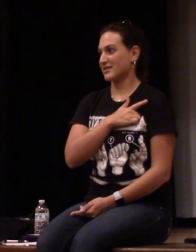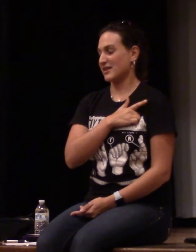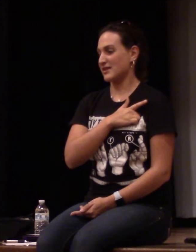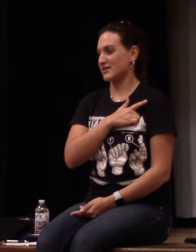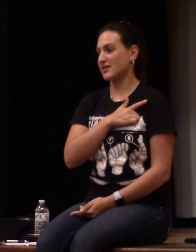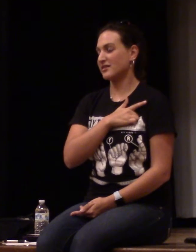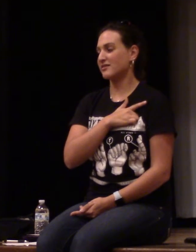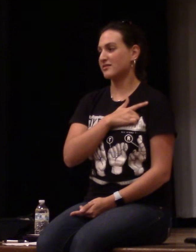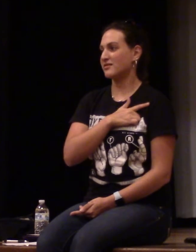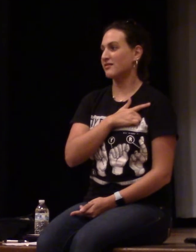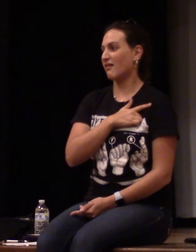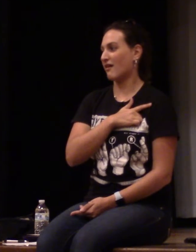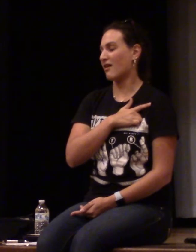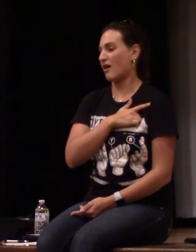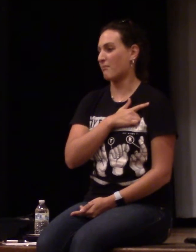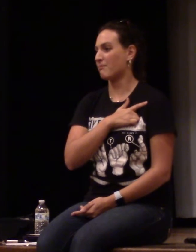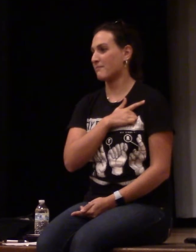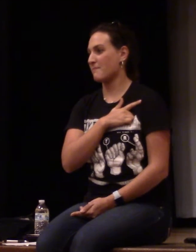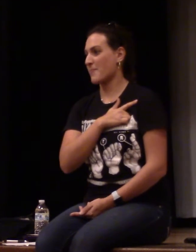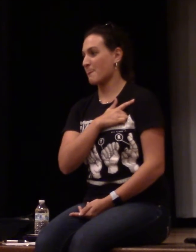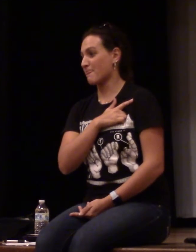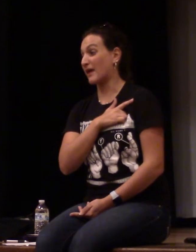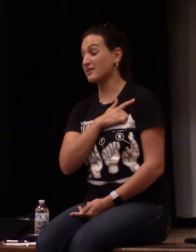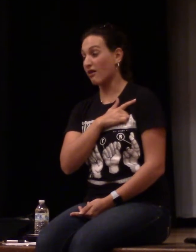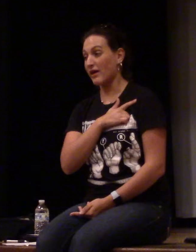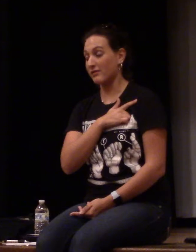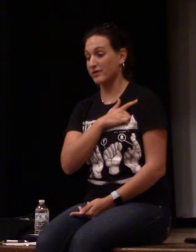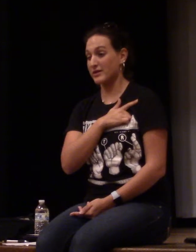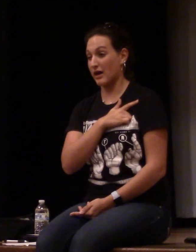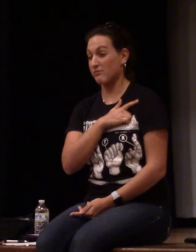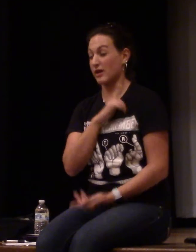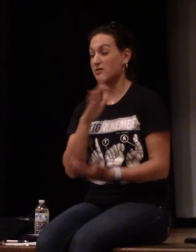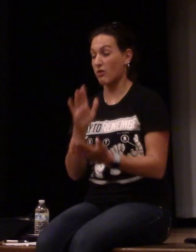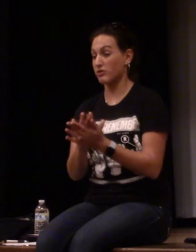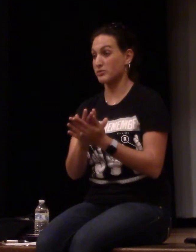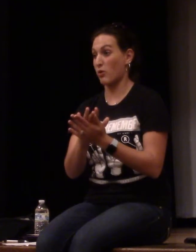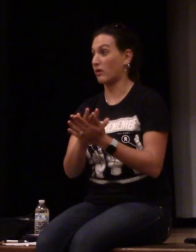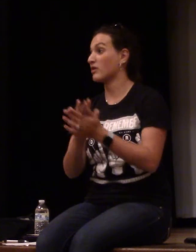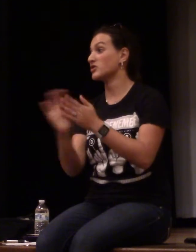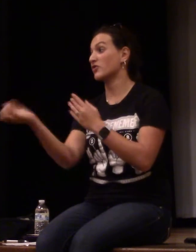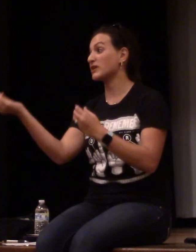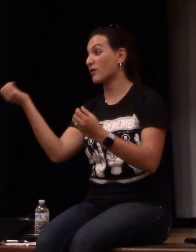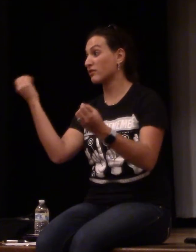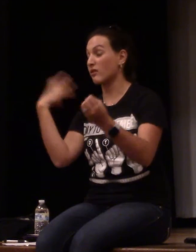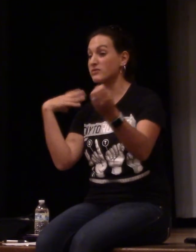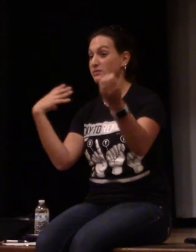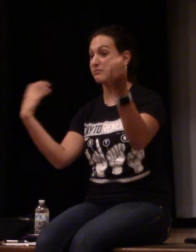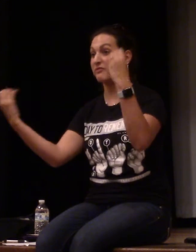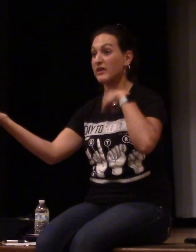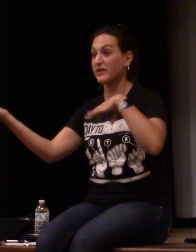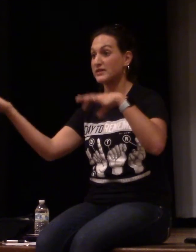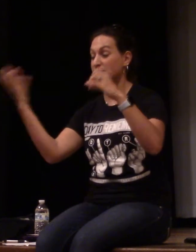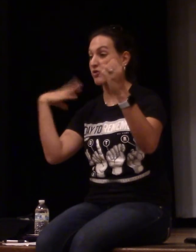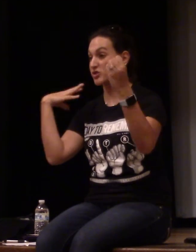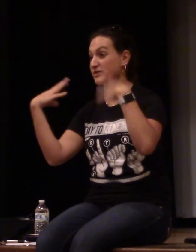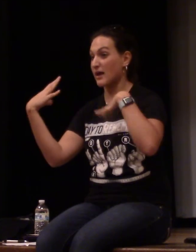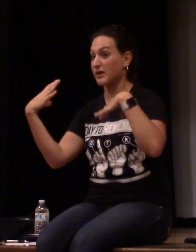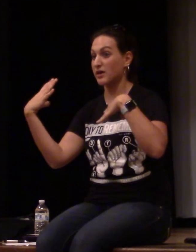Lazy. Um. That's all I have written down but I know there's more. So if you guys want to throw some feelings, emotions at me,